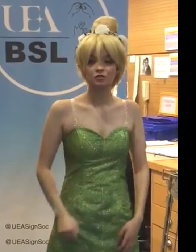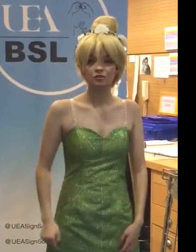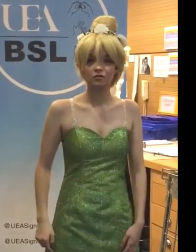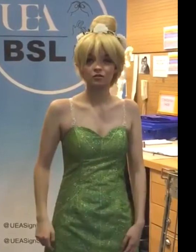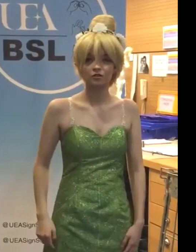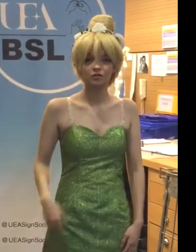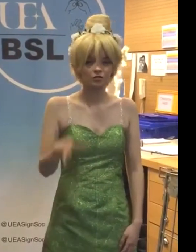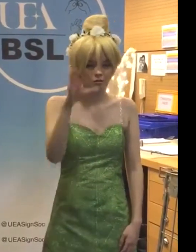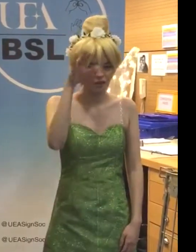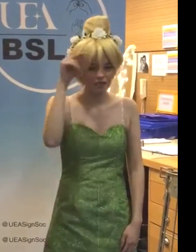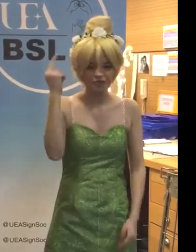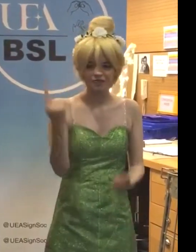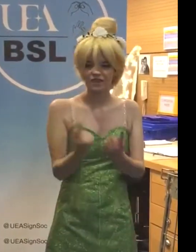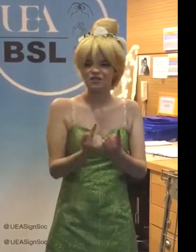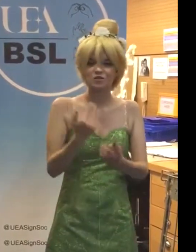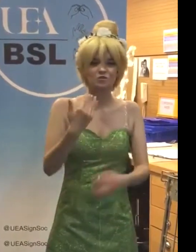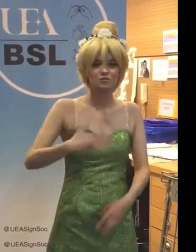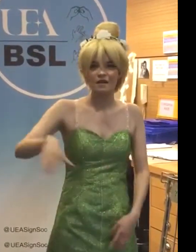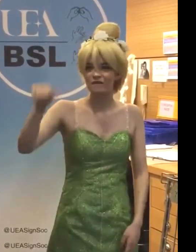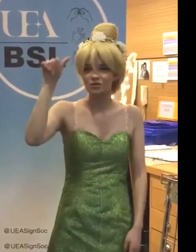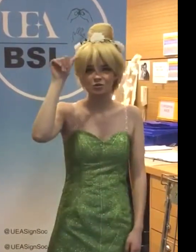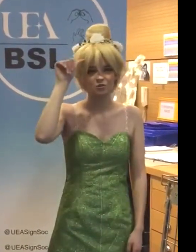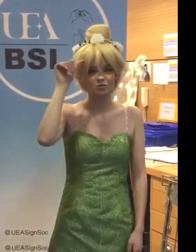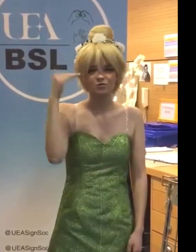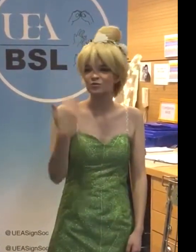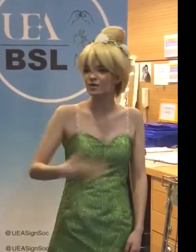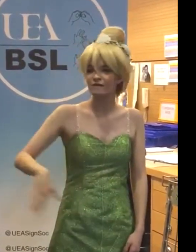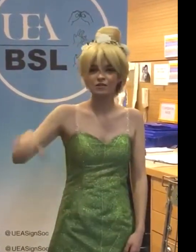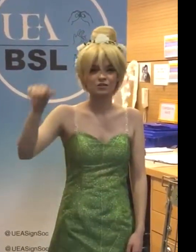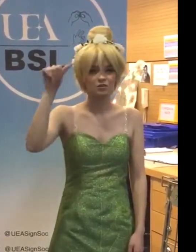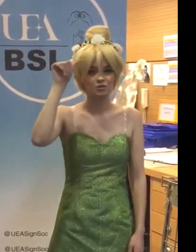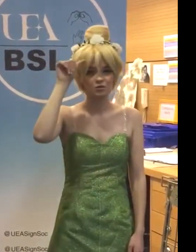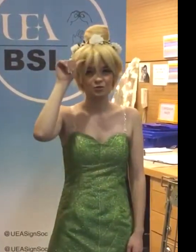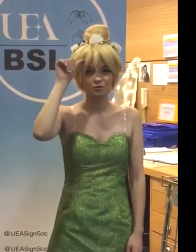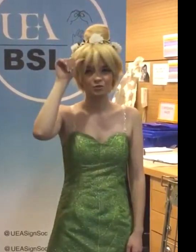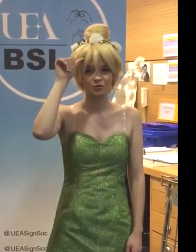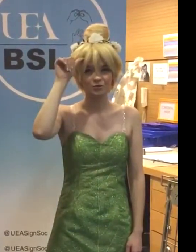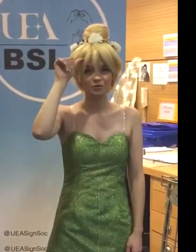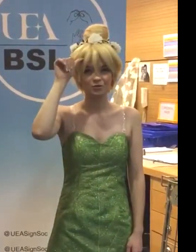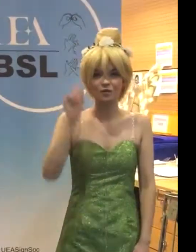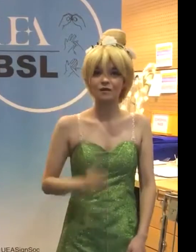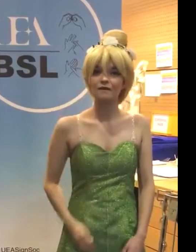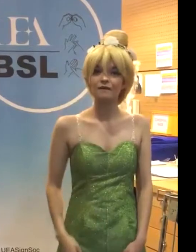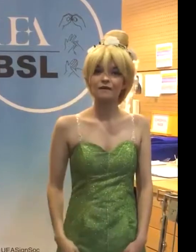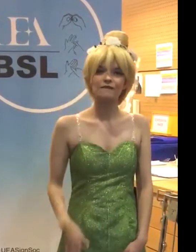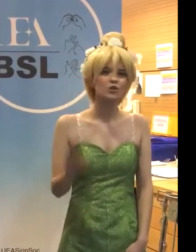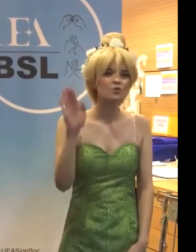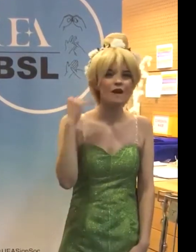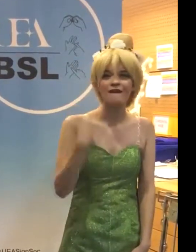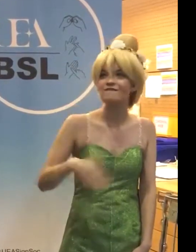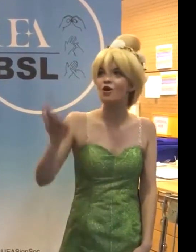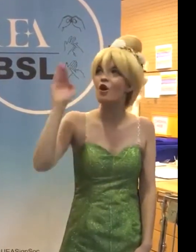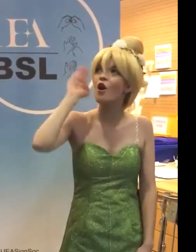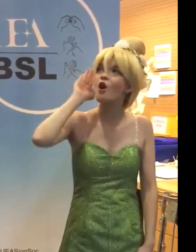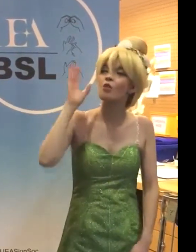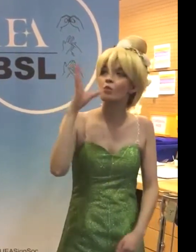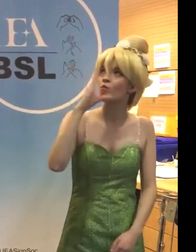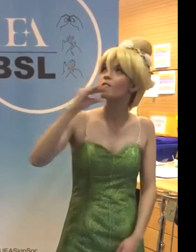you'll learn things you never knew, you never knew. Have you ever heard the wolf